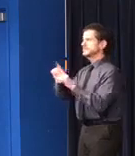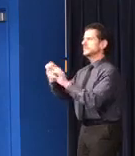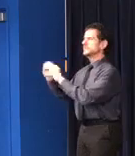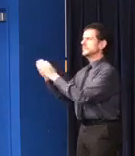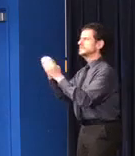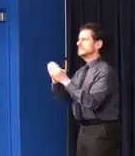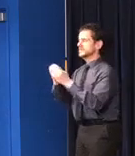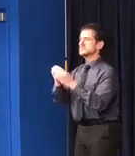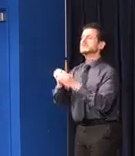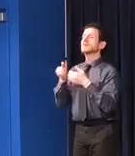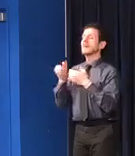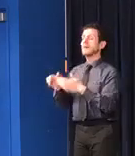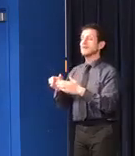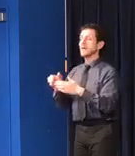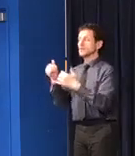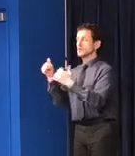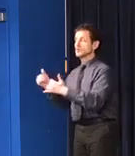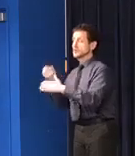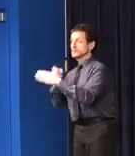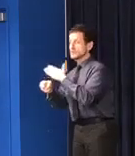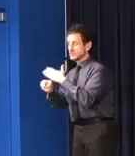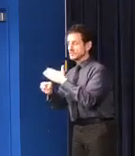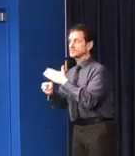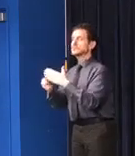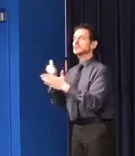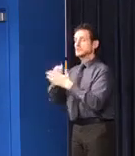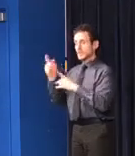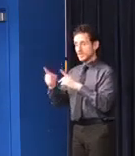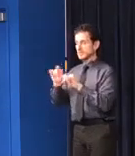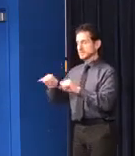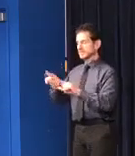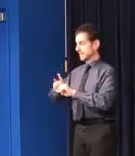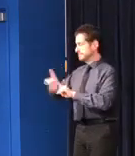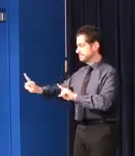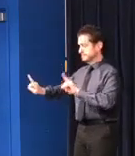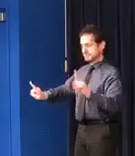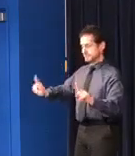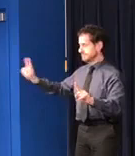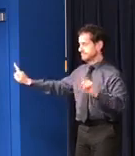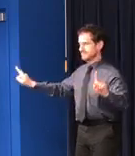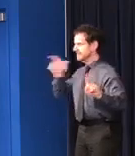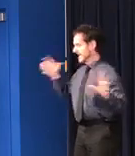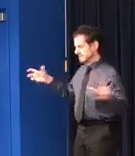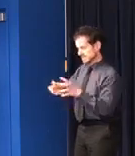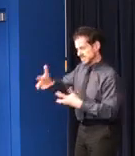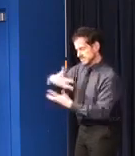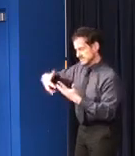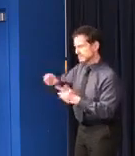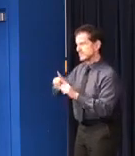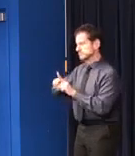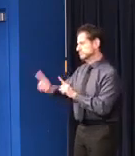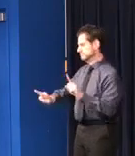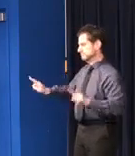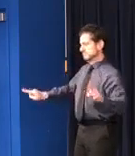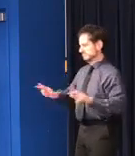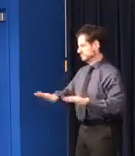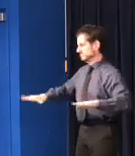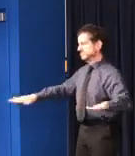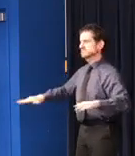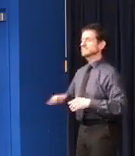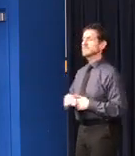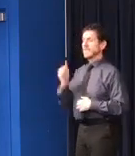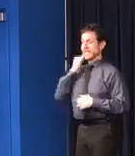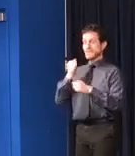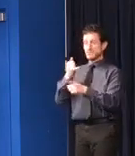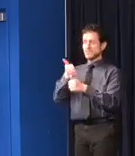measures within existing spaces. Finally, if you're experiencing domestic violence or you